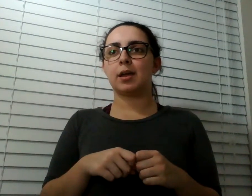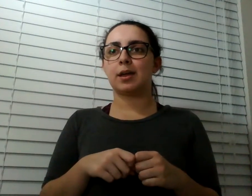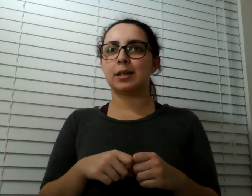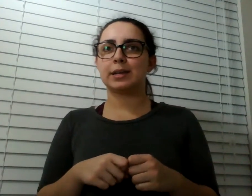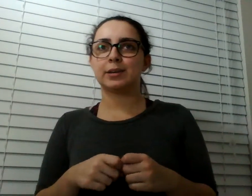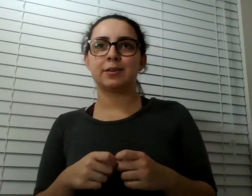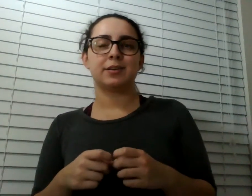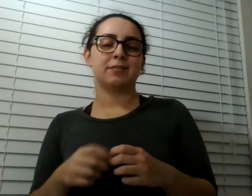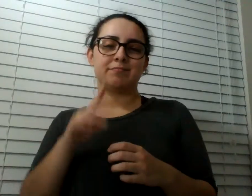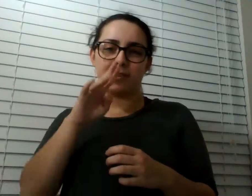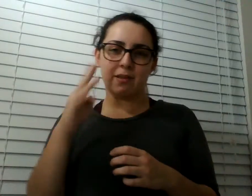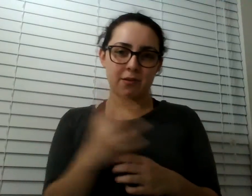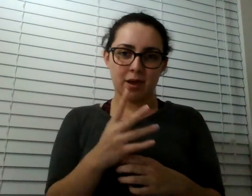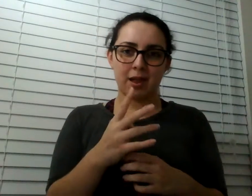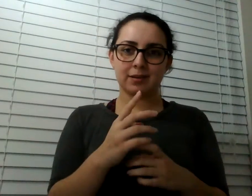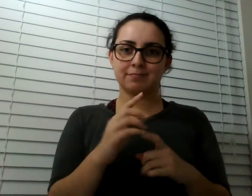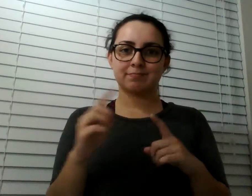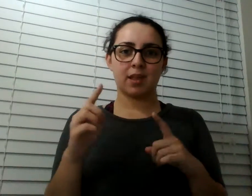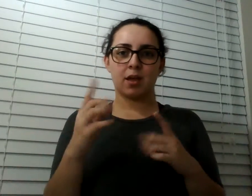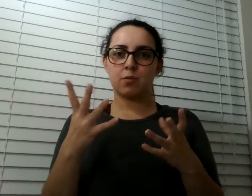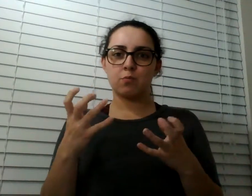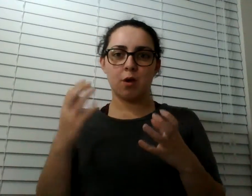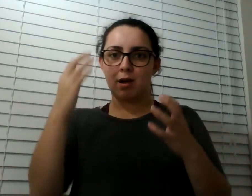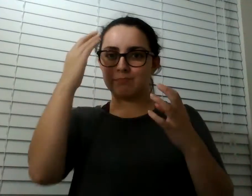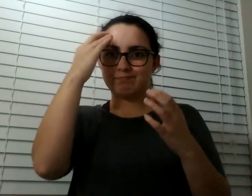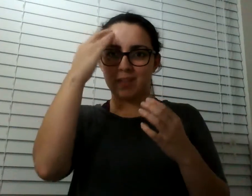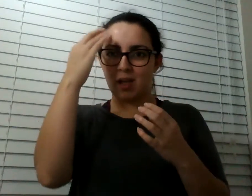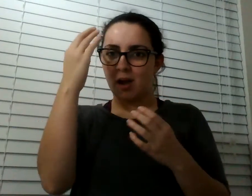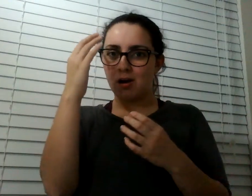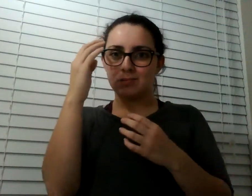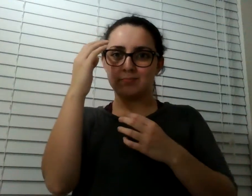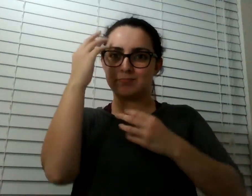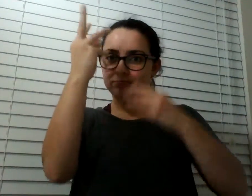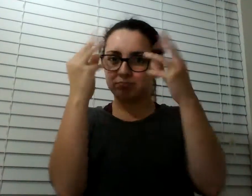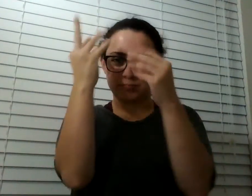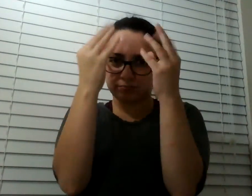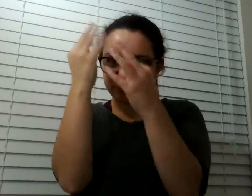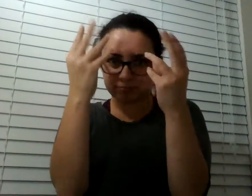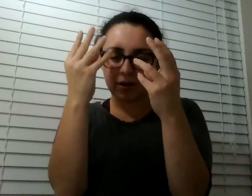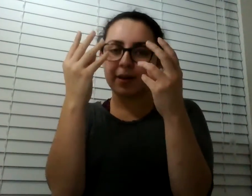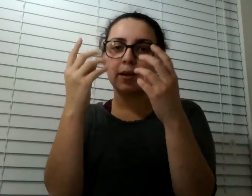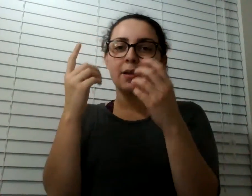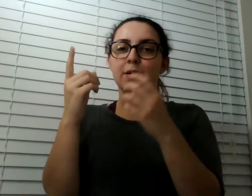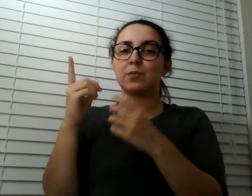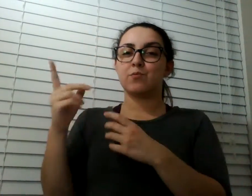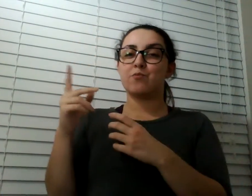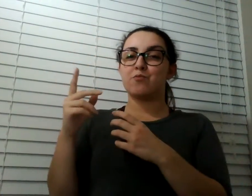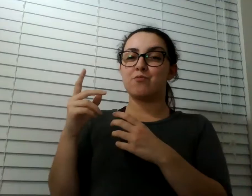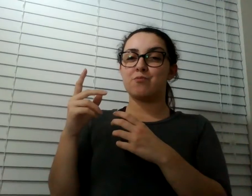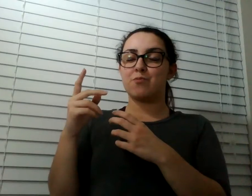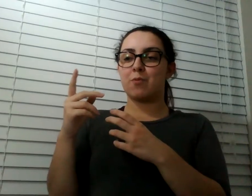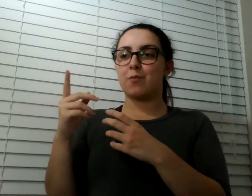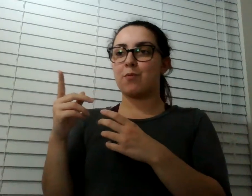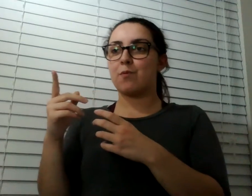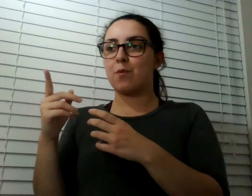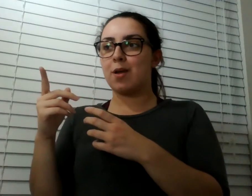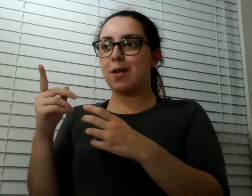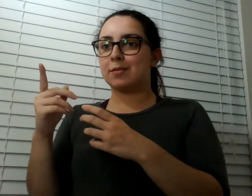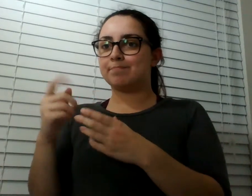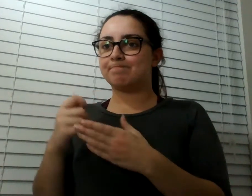Or did someone take it? We got so curious about this that we convinced Craig, Reagan, and Dirk to go back. Now they're here. And check. And we